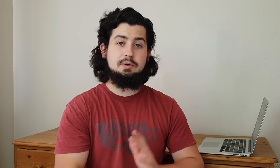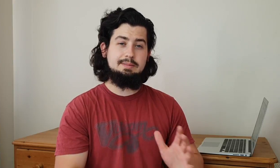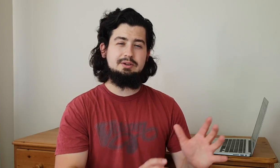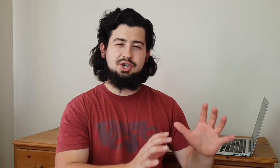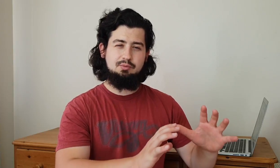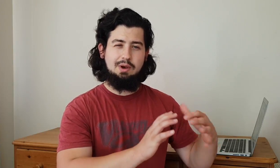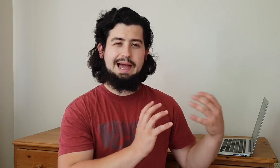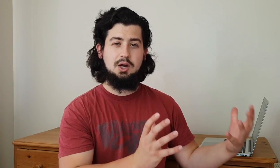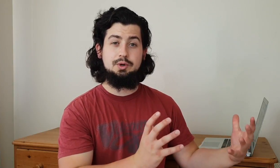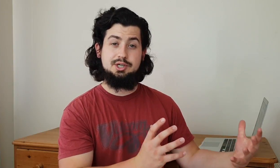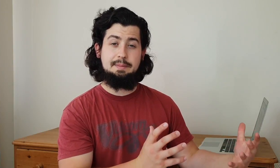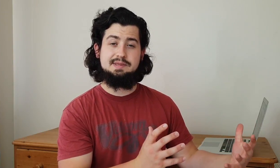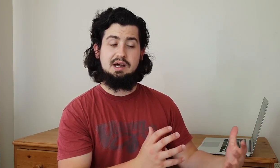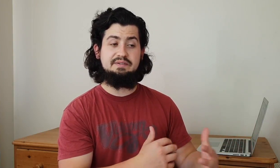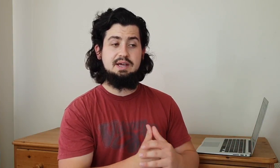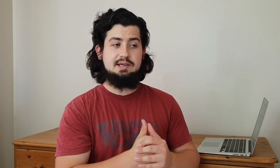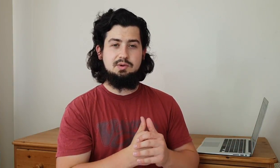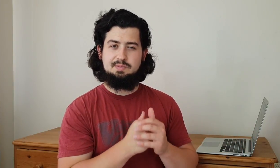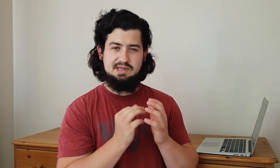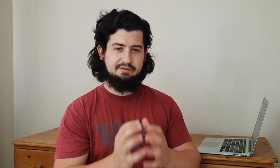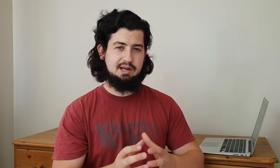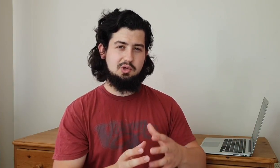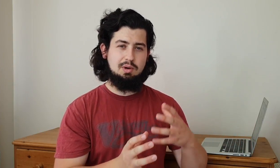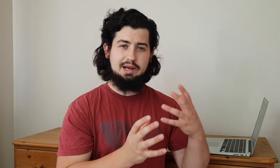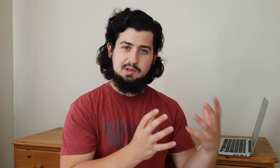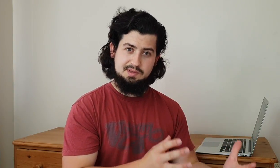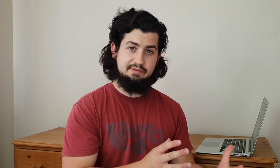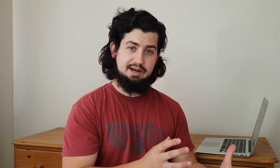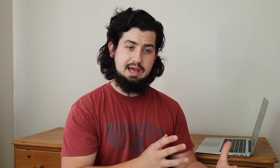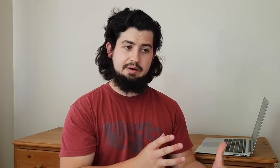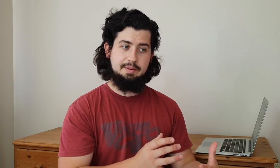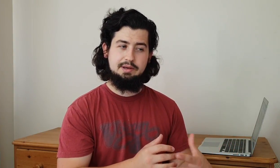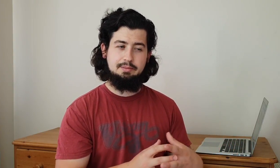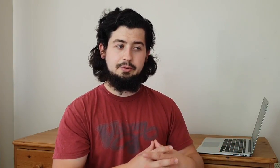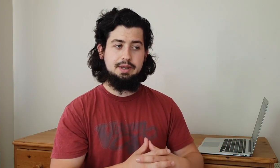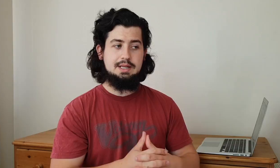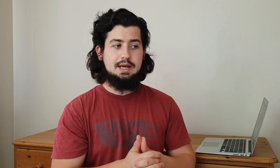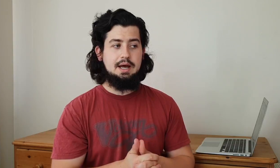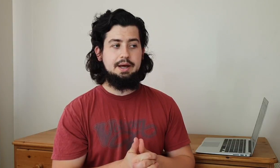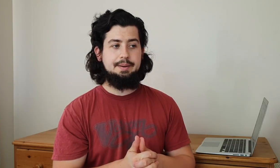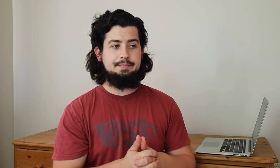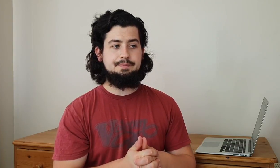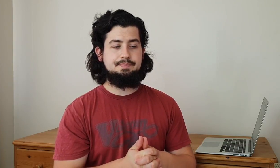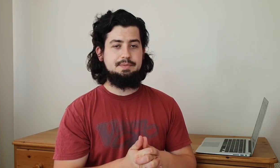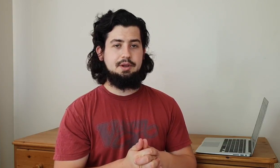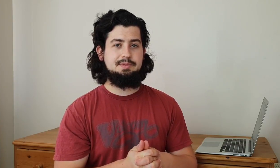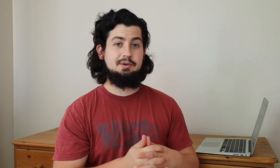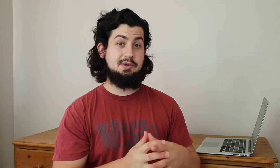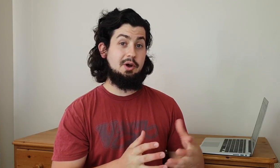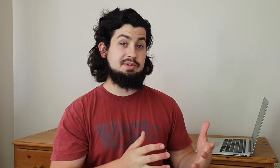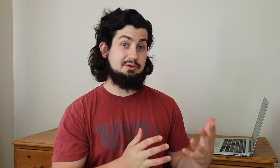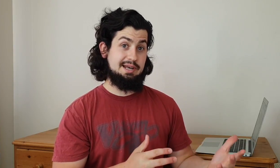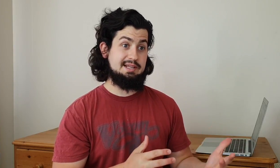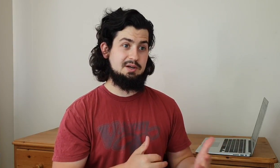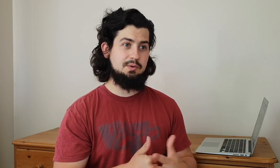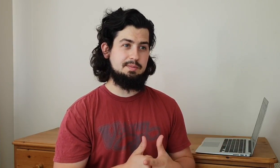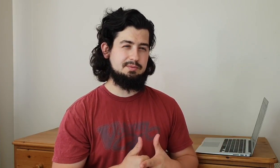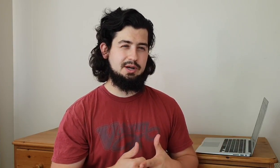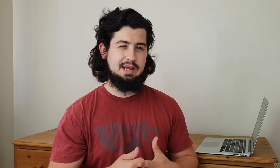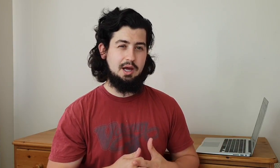talking about general language type stuff it's not specifically somali specifically arabic at the moment um you know so so over there on the linkedin also i'm trying to get it